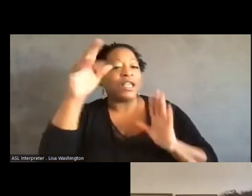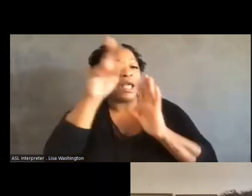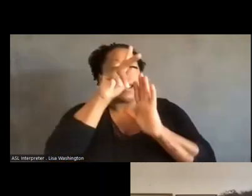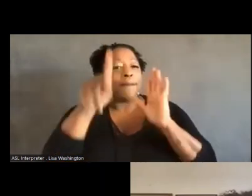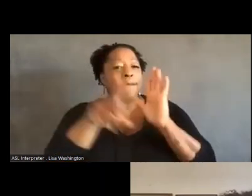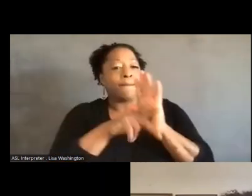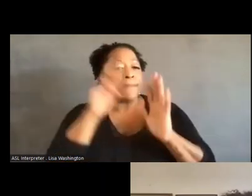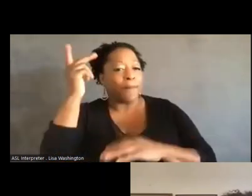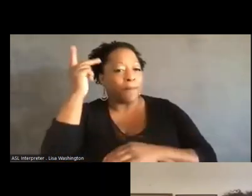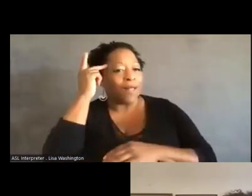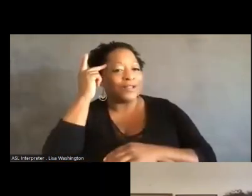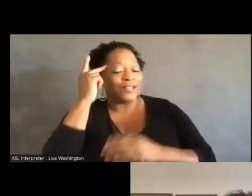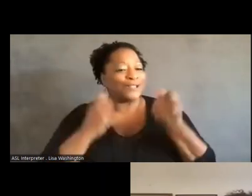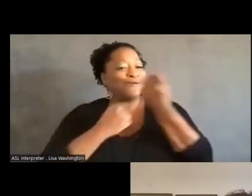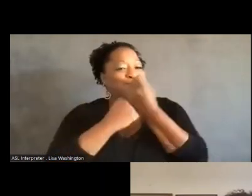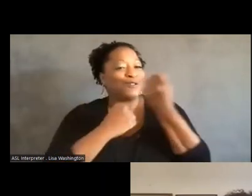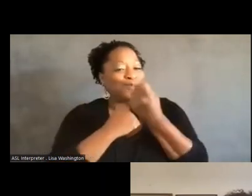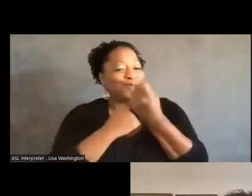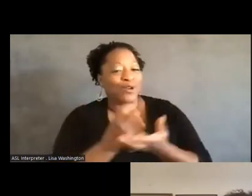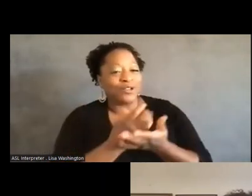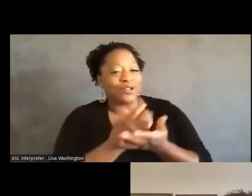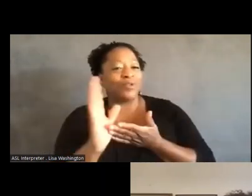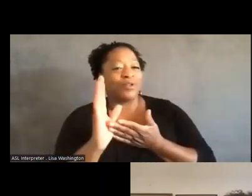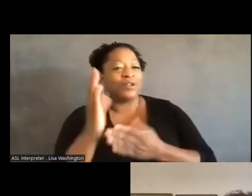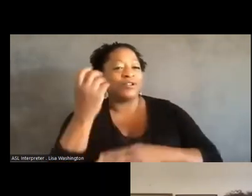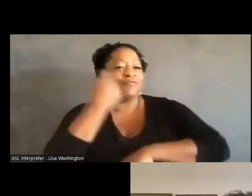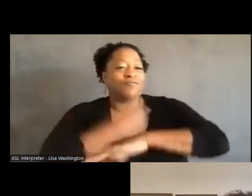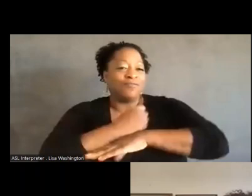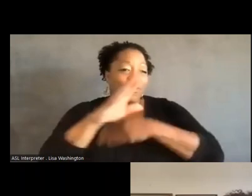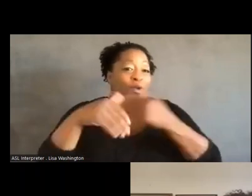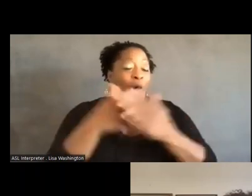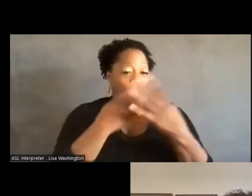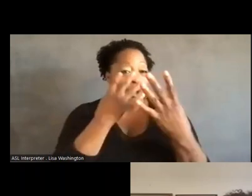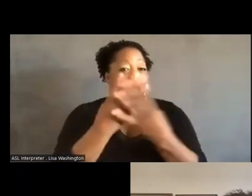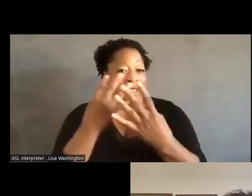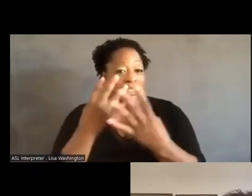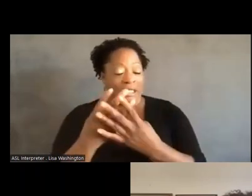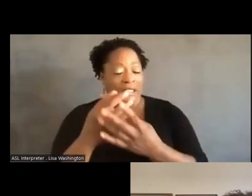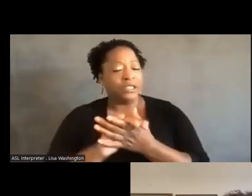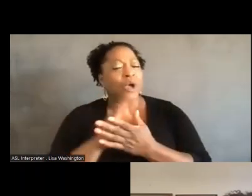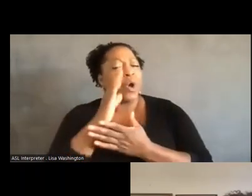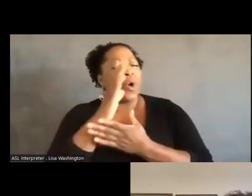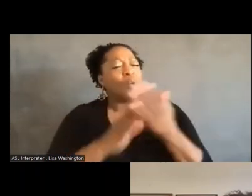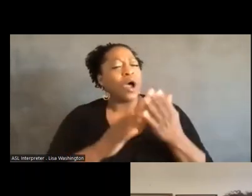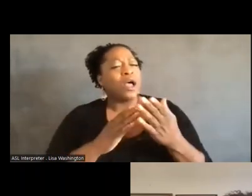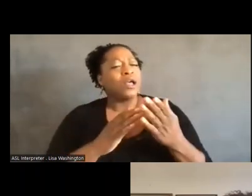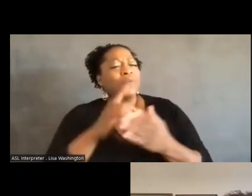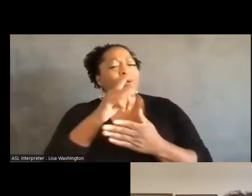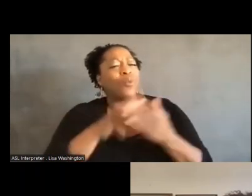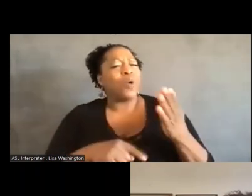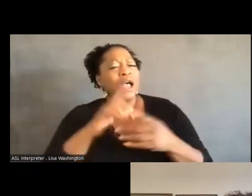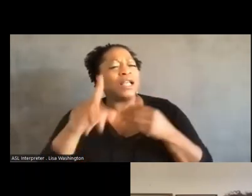Um, you know, what, what were the kinds of, um, like outreach